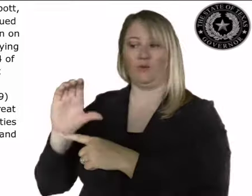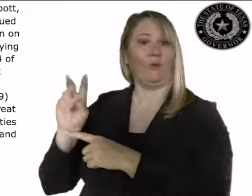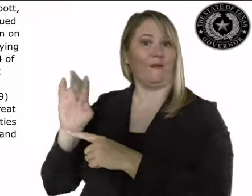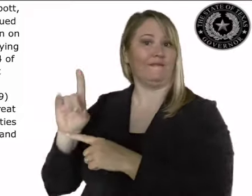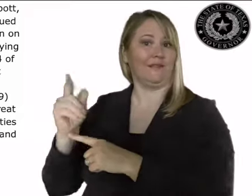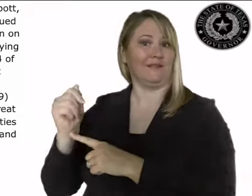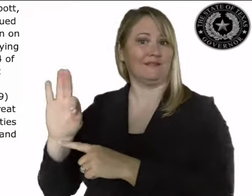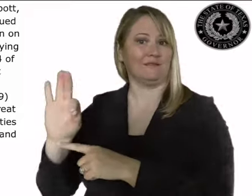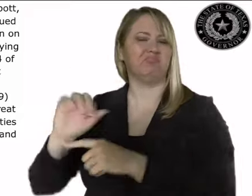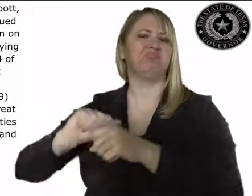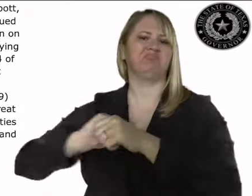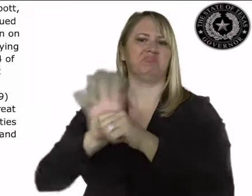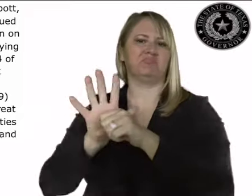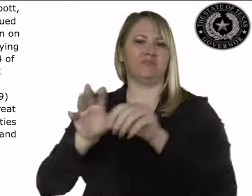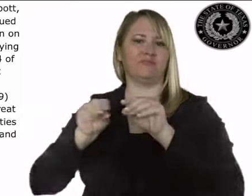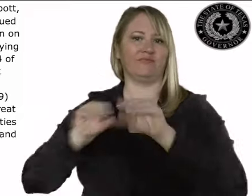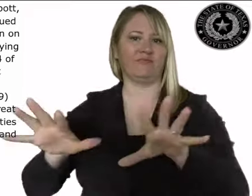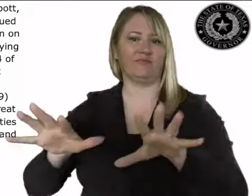and